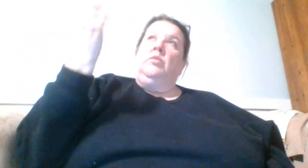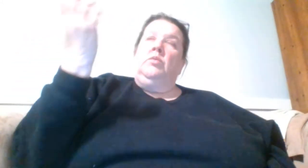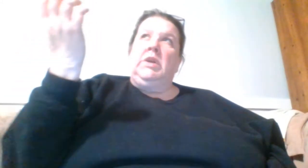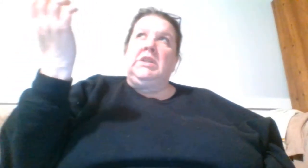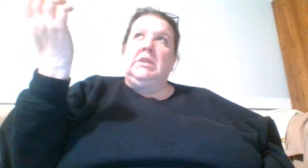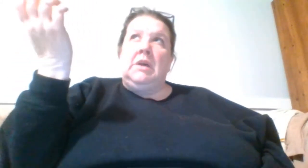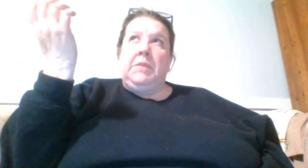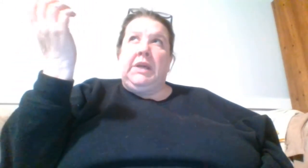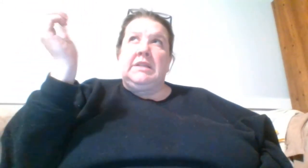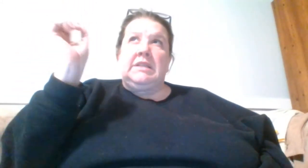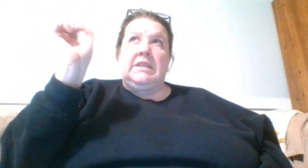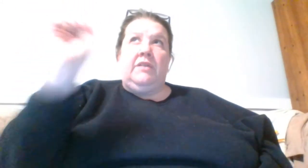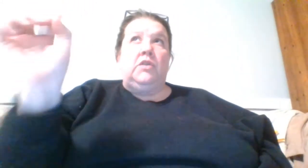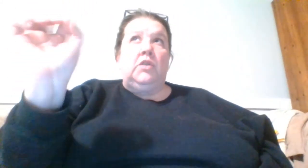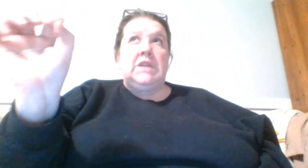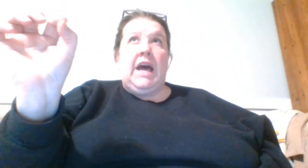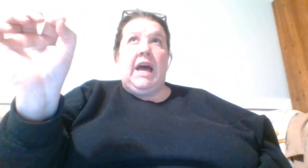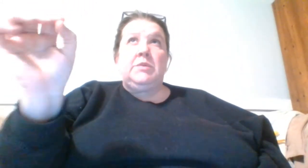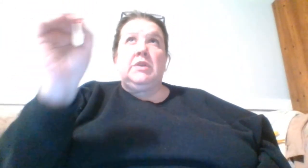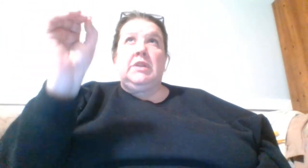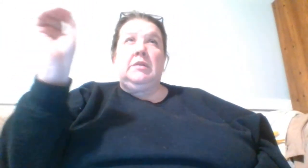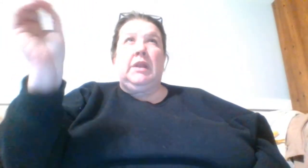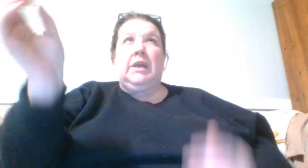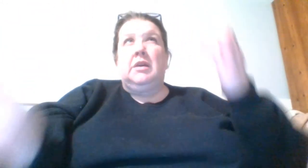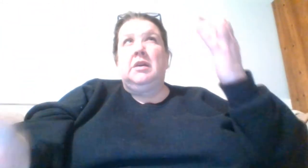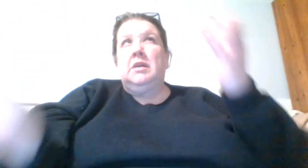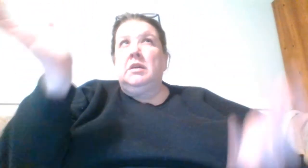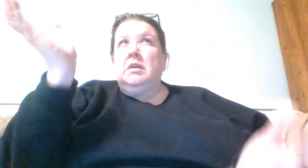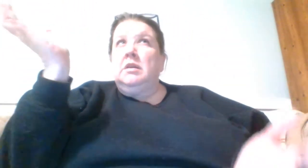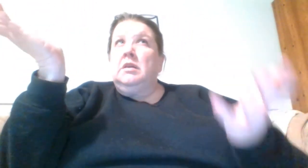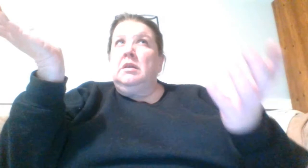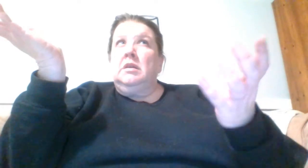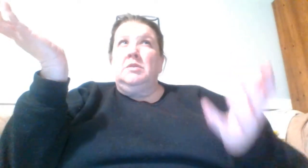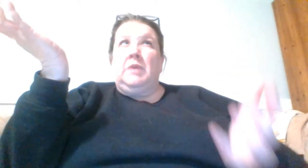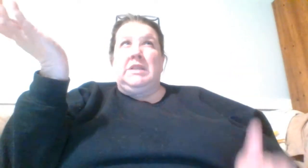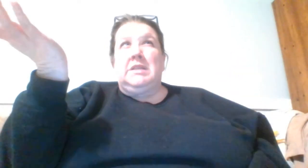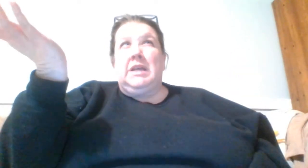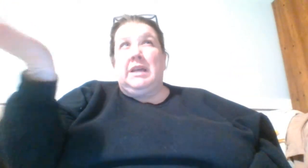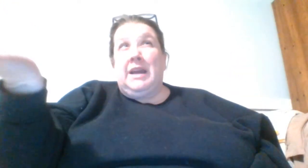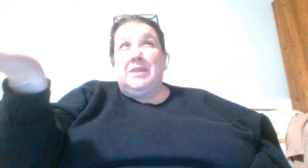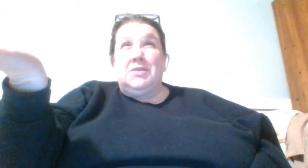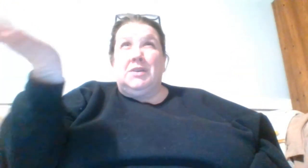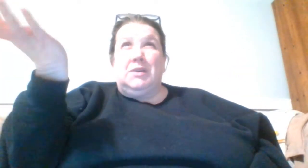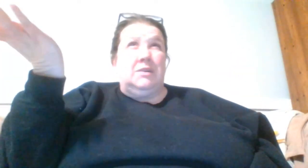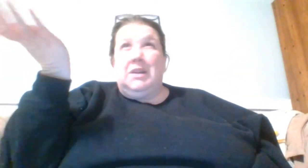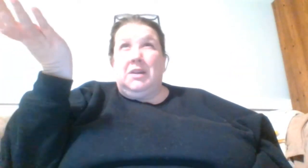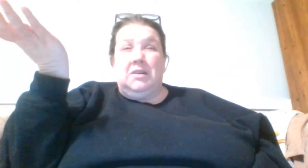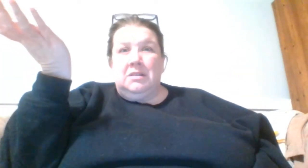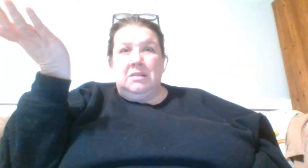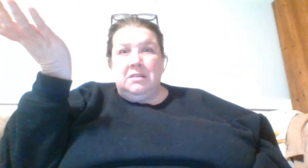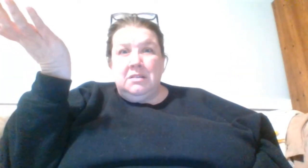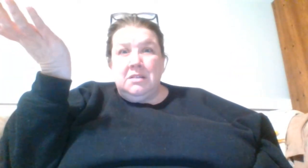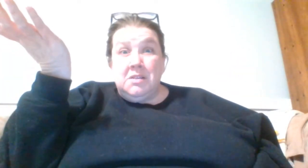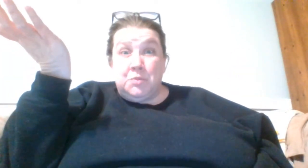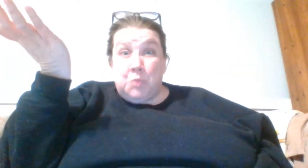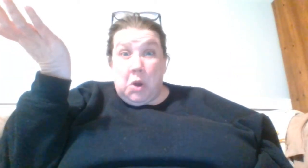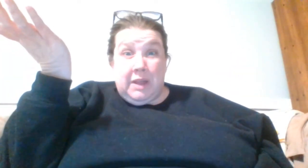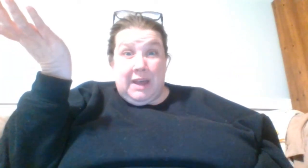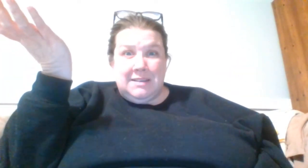Which is dumb because that's not full-time. So, then, like, do I just take an extra, like, small class